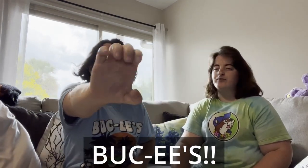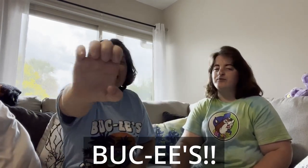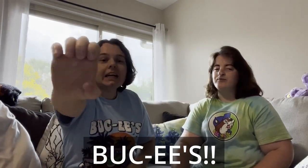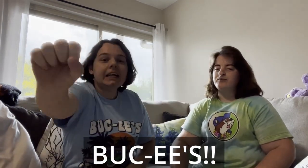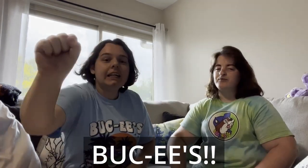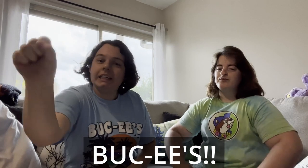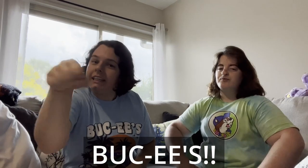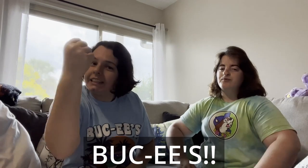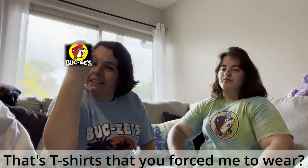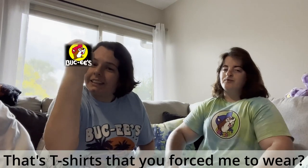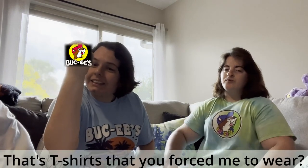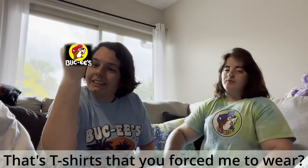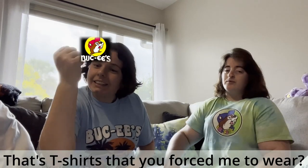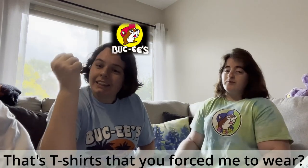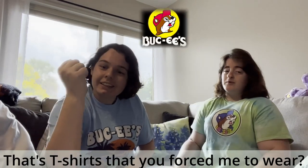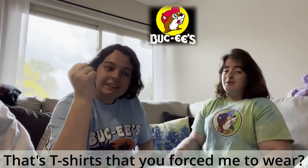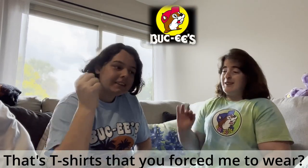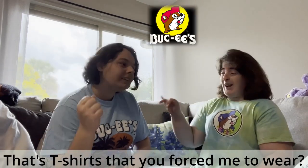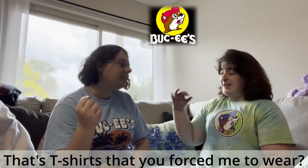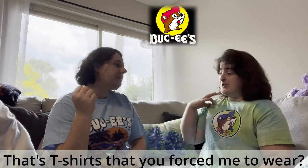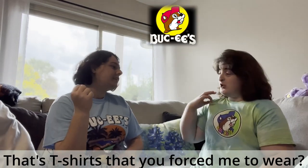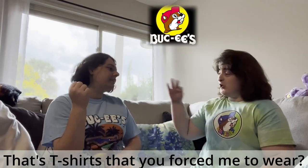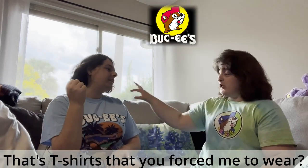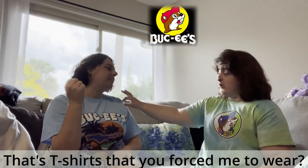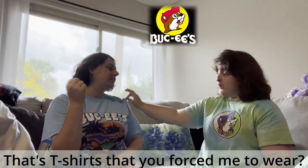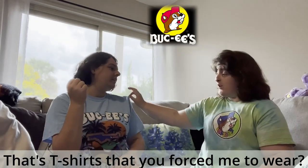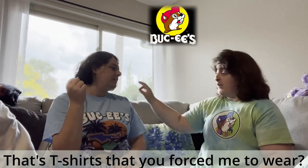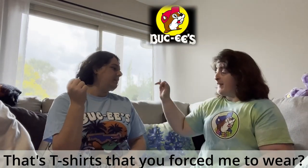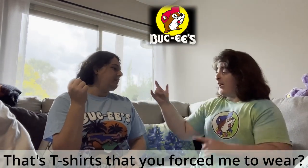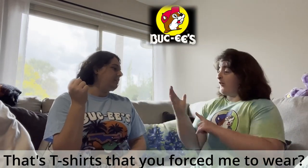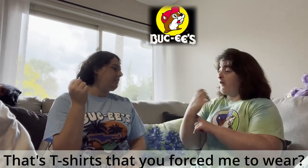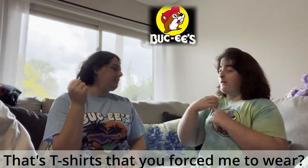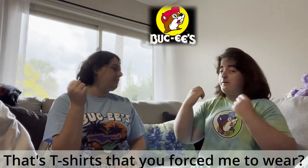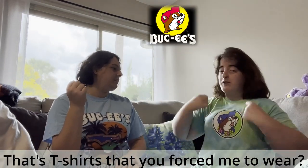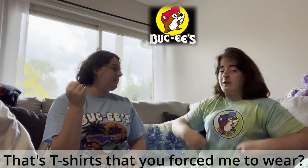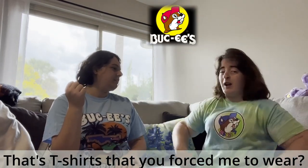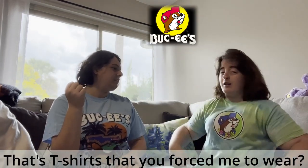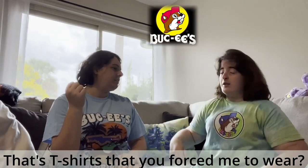Oh, she's not a problem at the time.